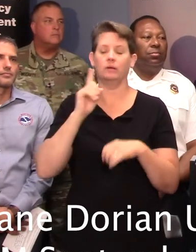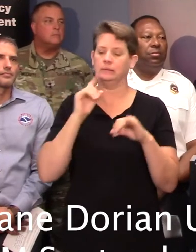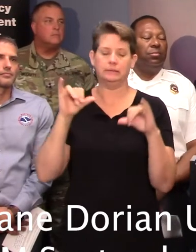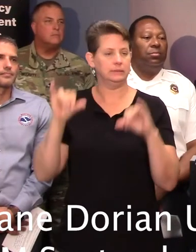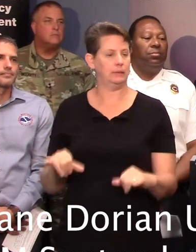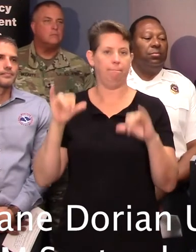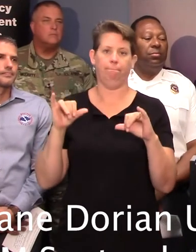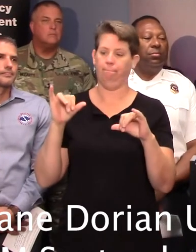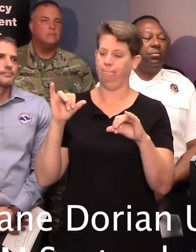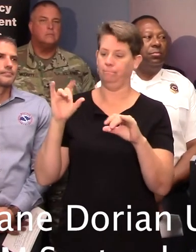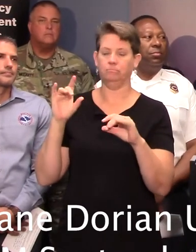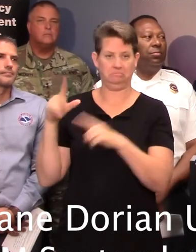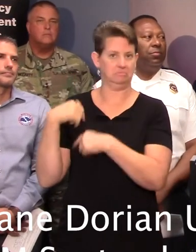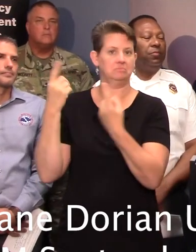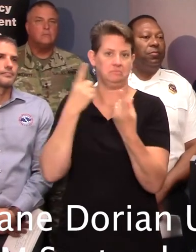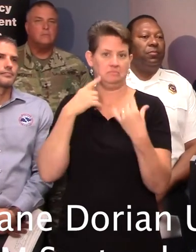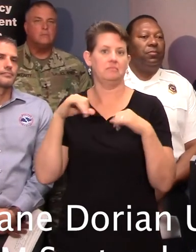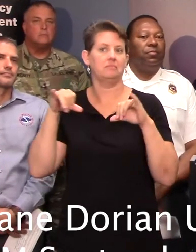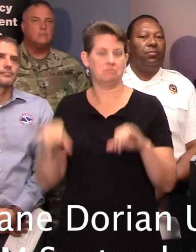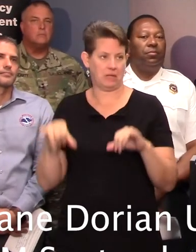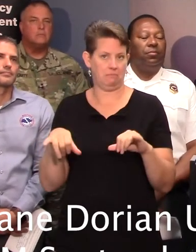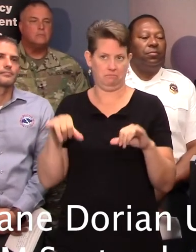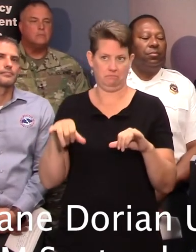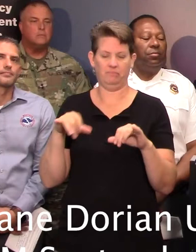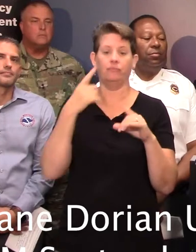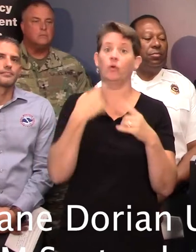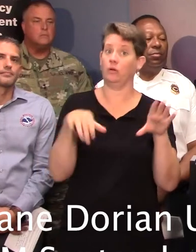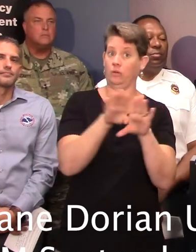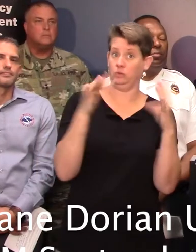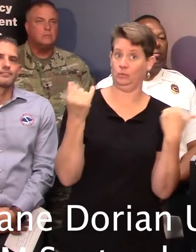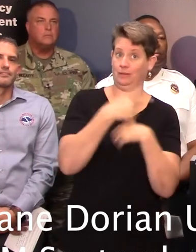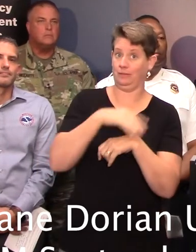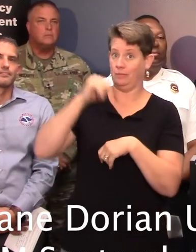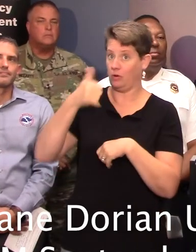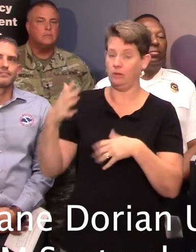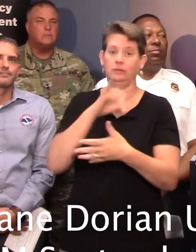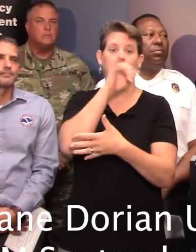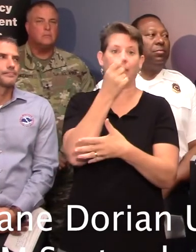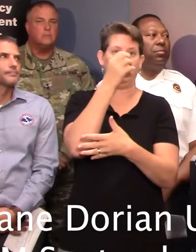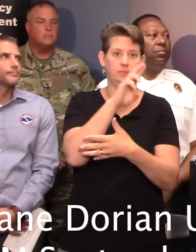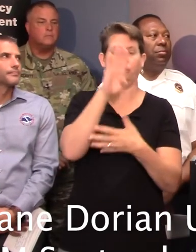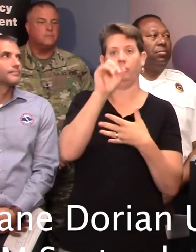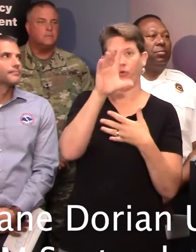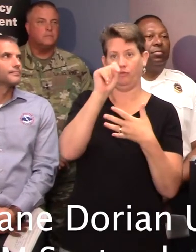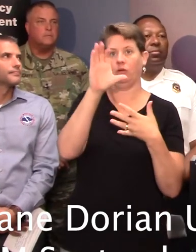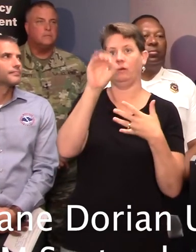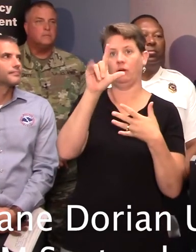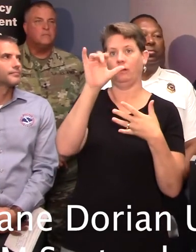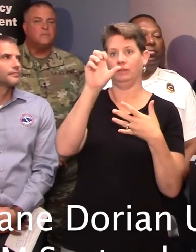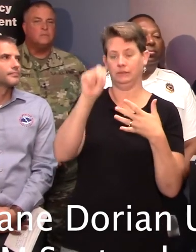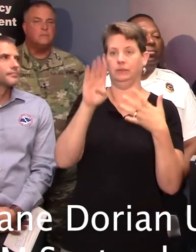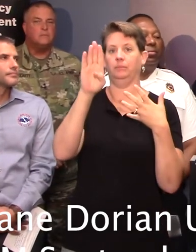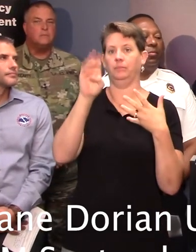as we announced earlier and the same in which they are closed today. And that is Jasper, Beaufort, Colleton, Charleston,